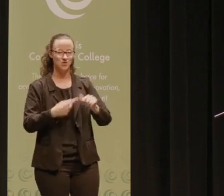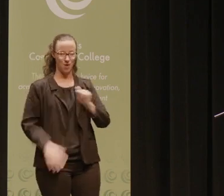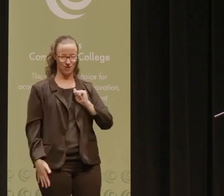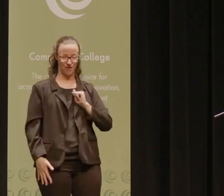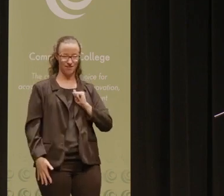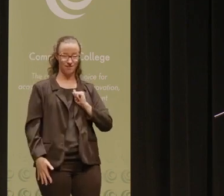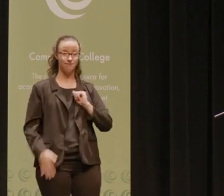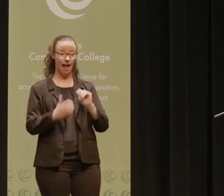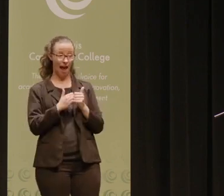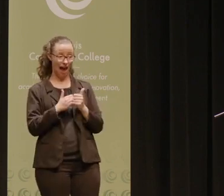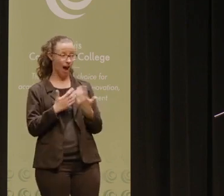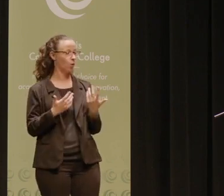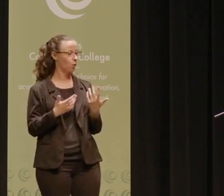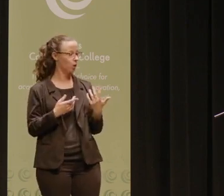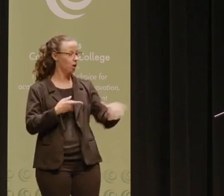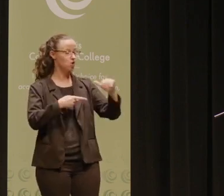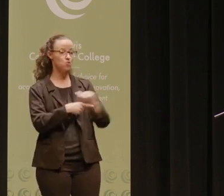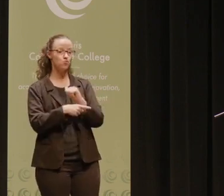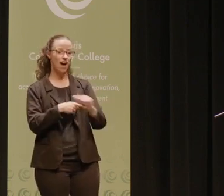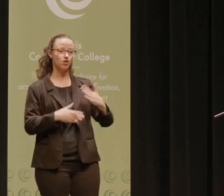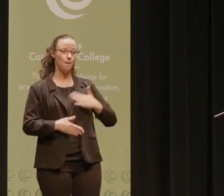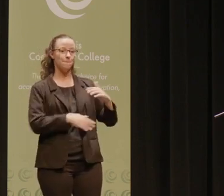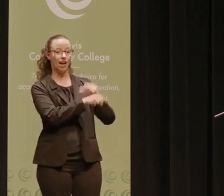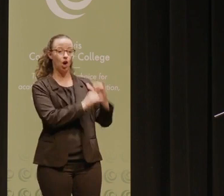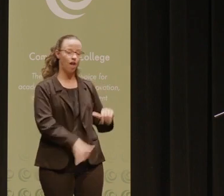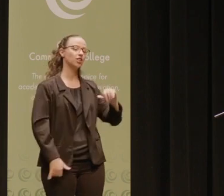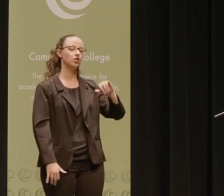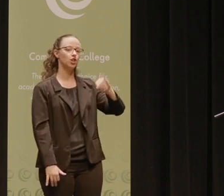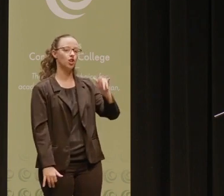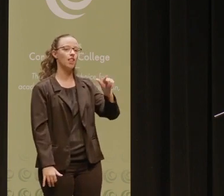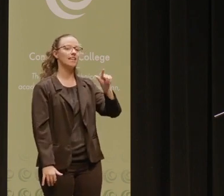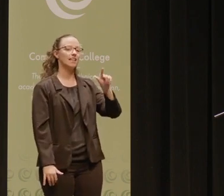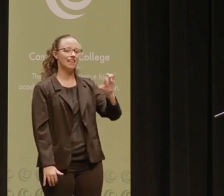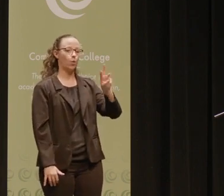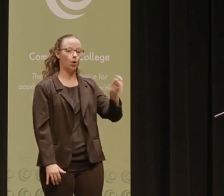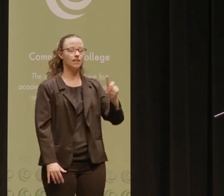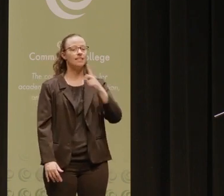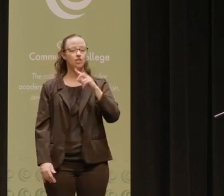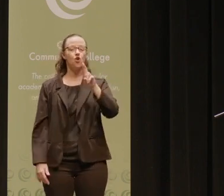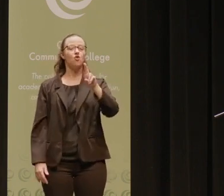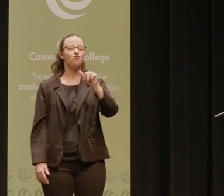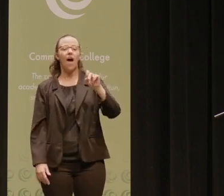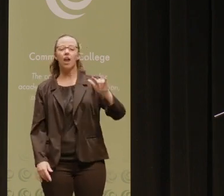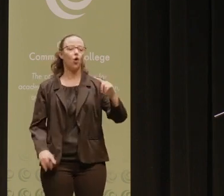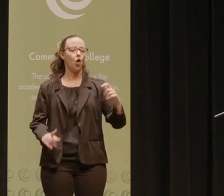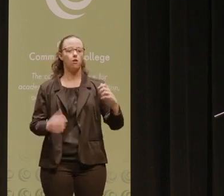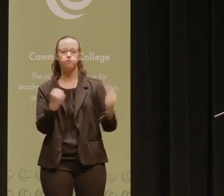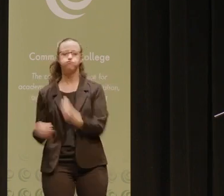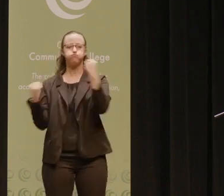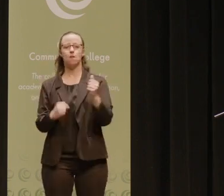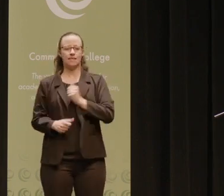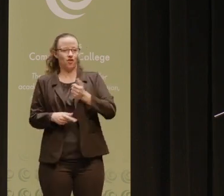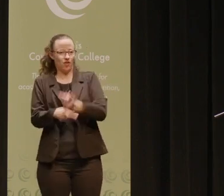by practicing what my colleague and friend and brother Dr. J. Luke Wood and I call radical self-care. Most of us come from